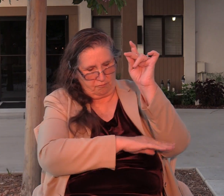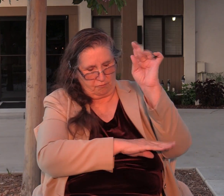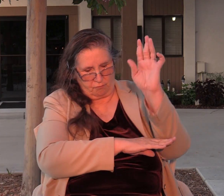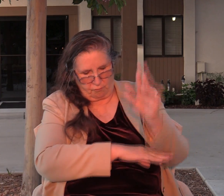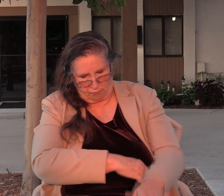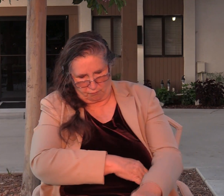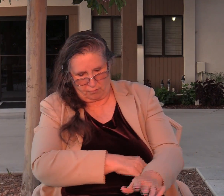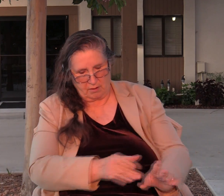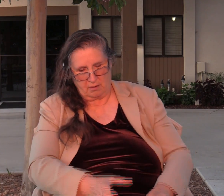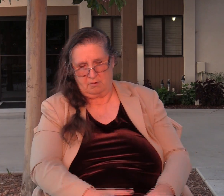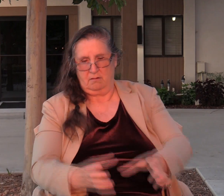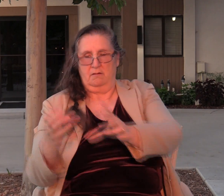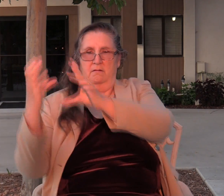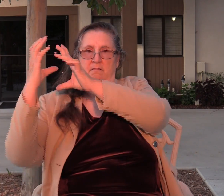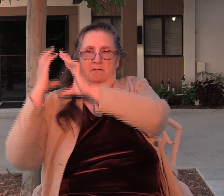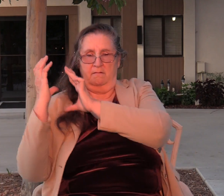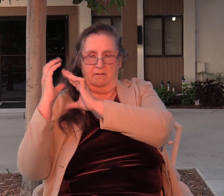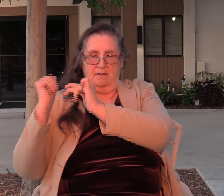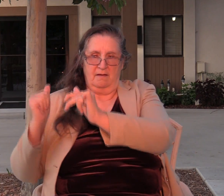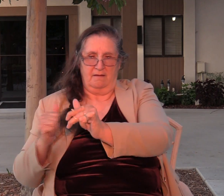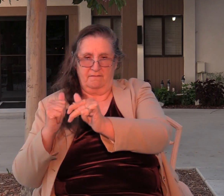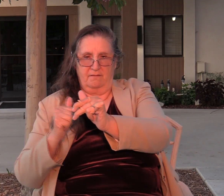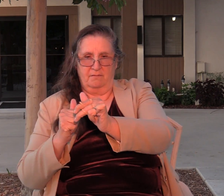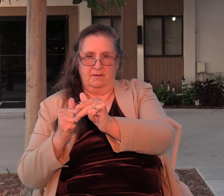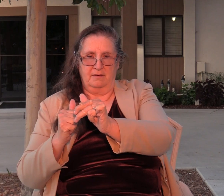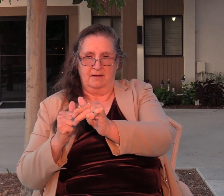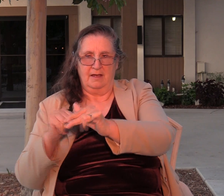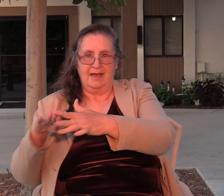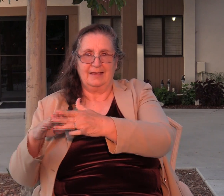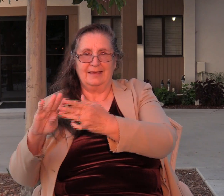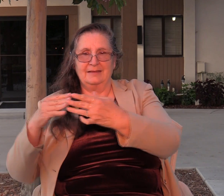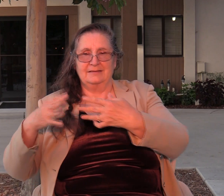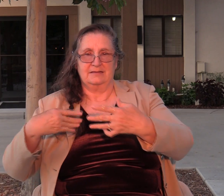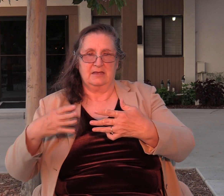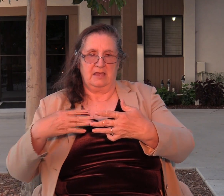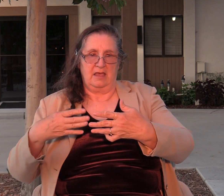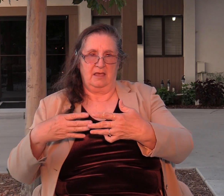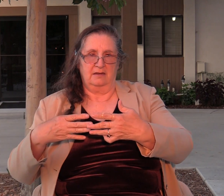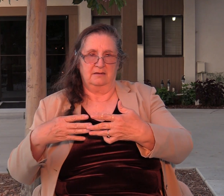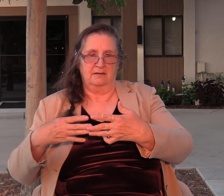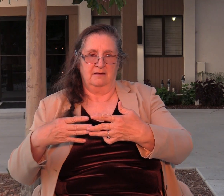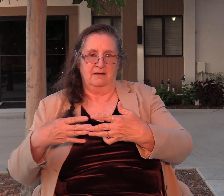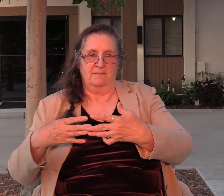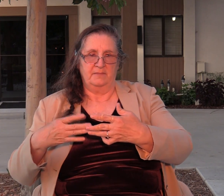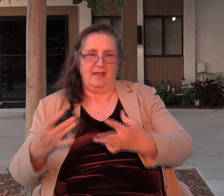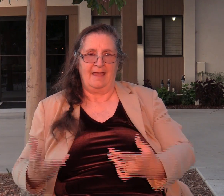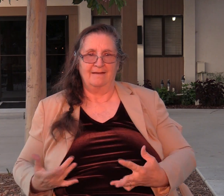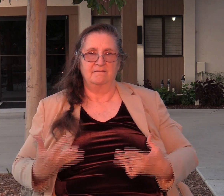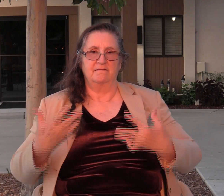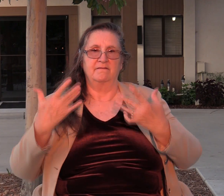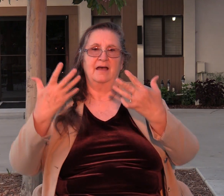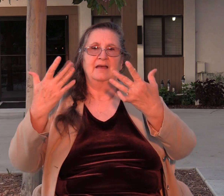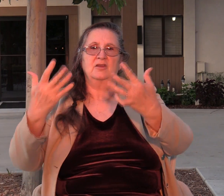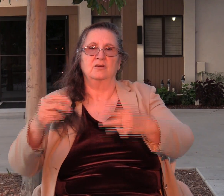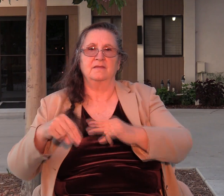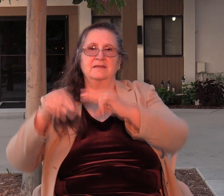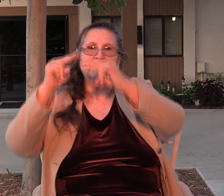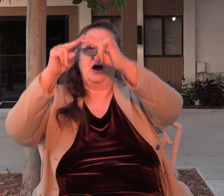Abimelech. Put them against the stronghold and set the stronghold on fire above them so that all the